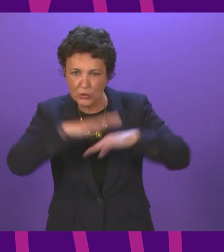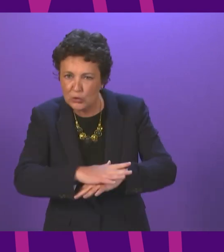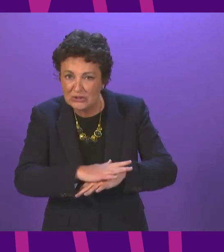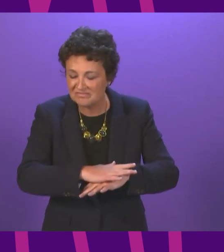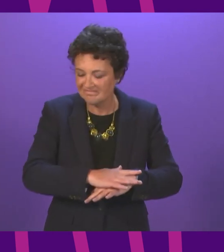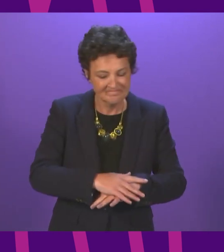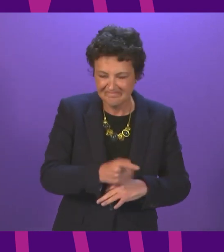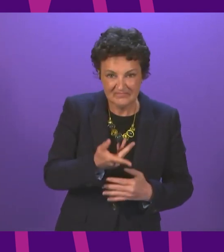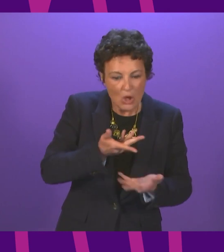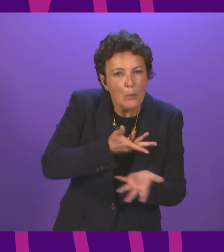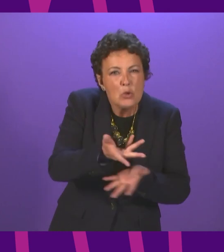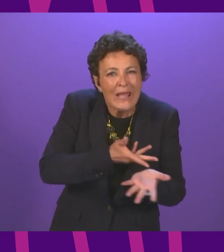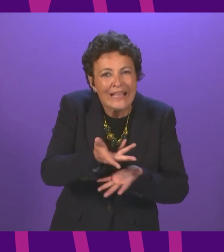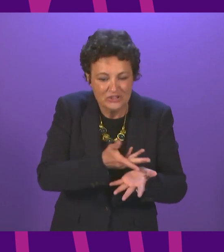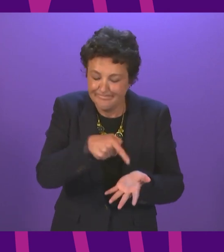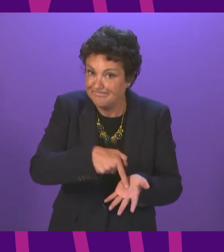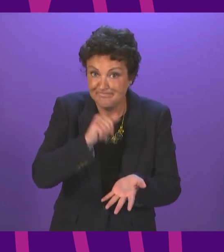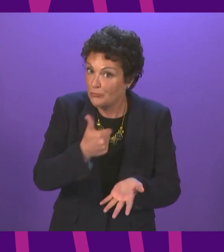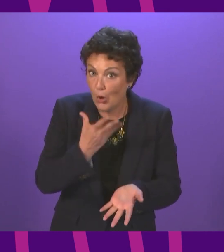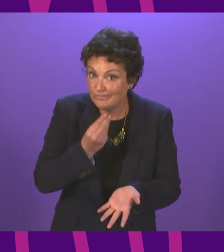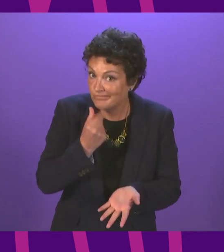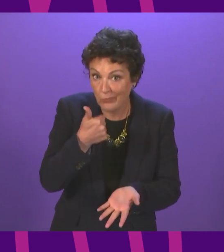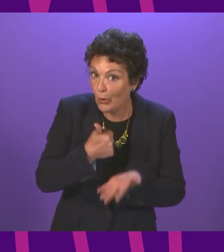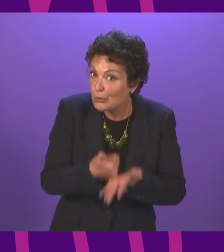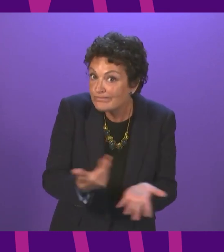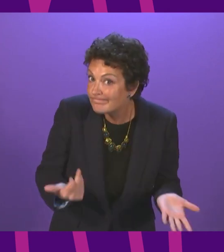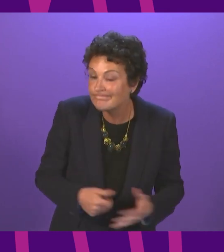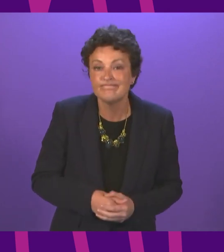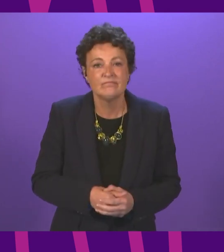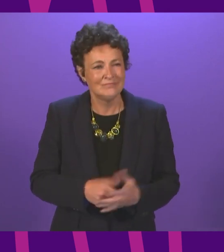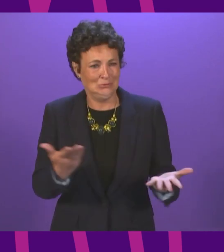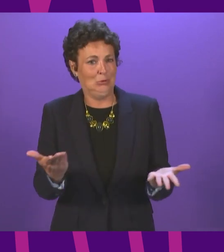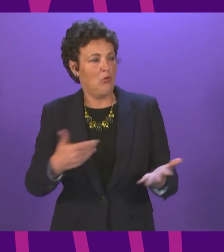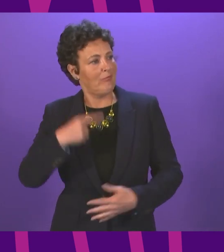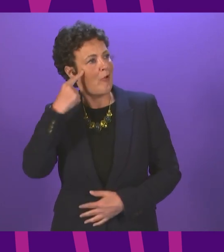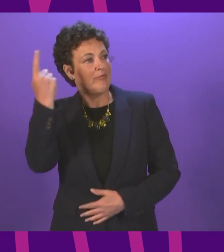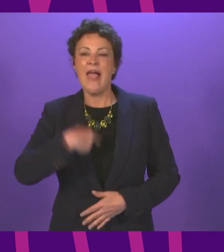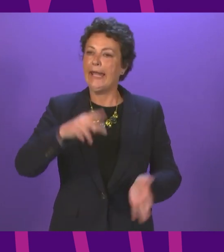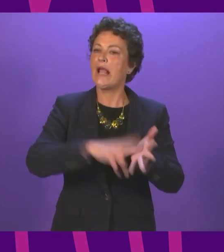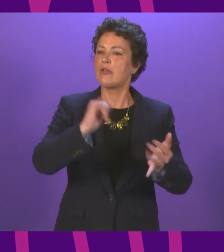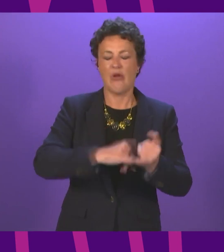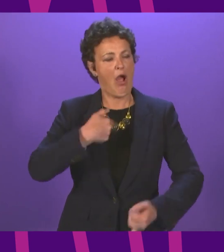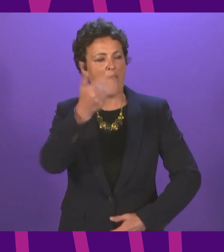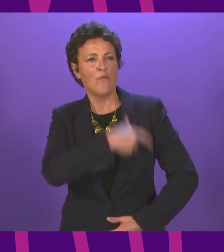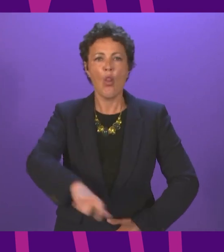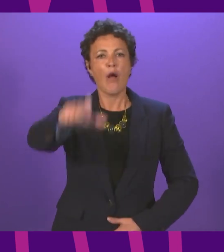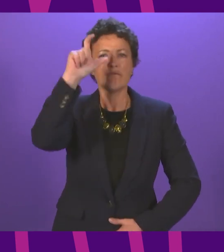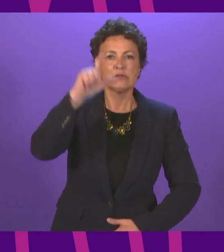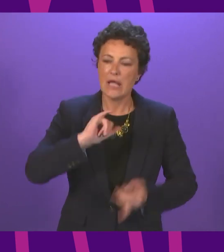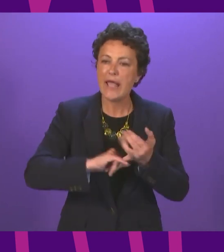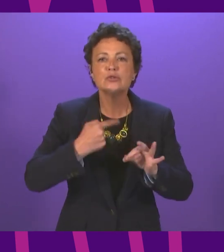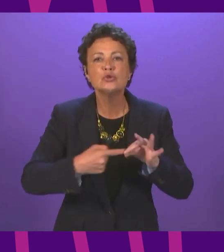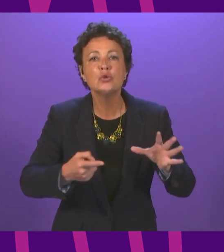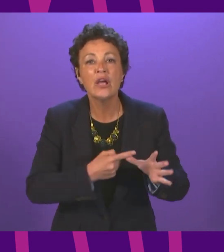unhelpful communication given to schools. And is it really any wonder? Nicola Sturgeon says she had full confidence in the